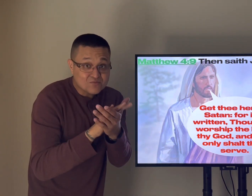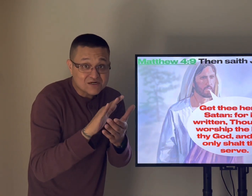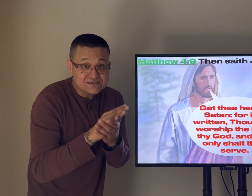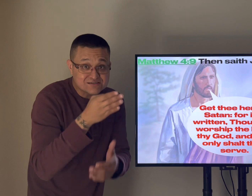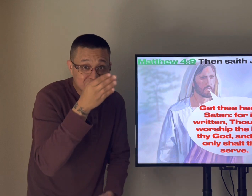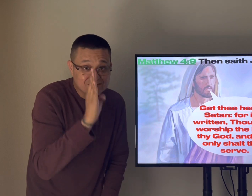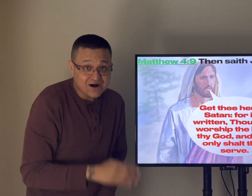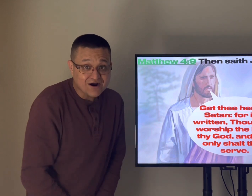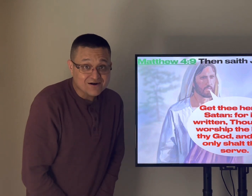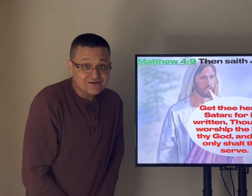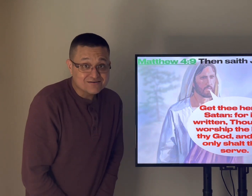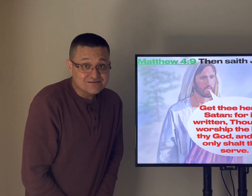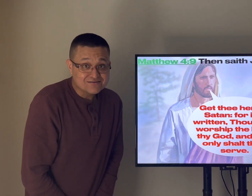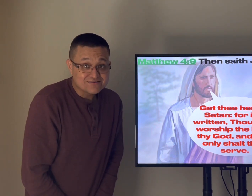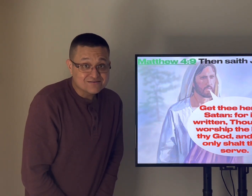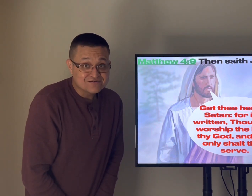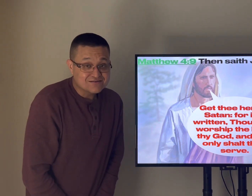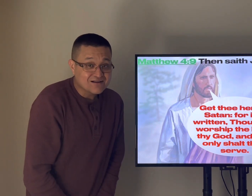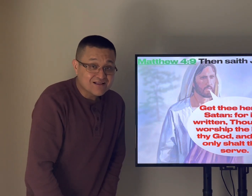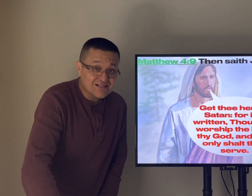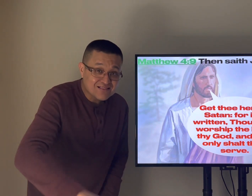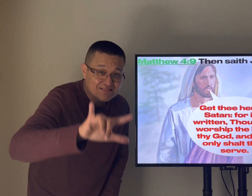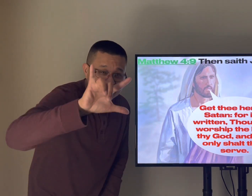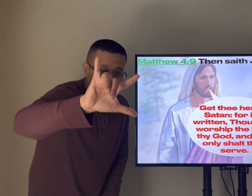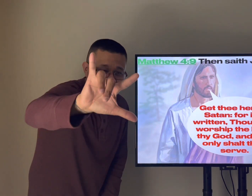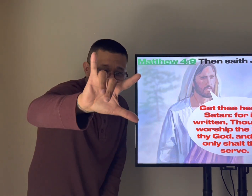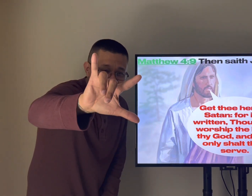the same thing that happens when people come and find jesus they bow you